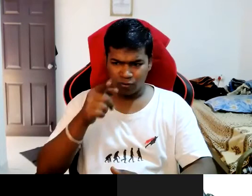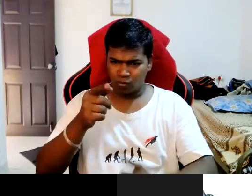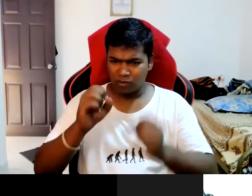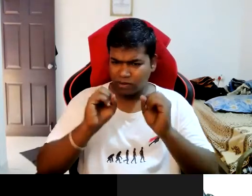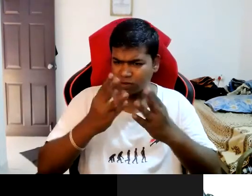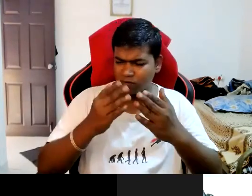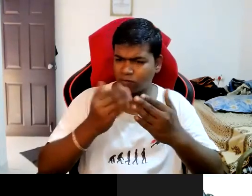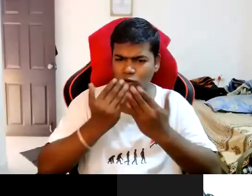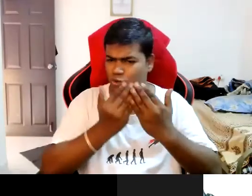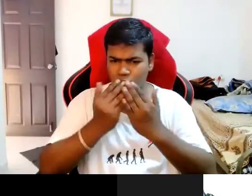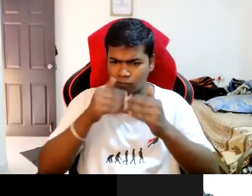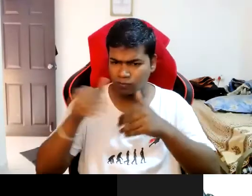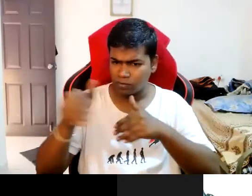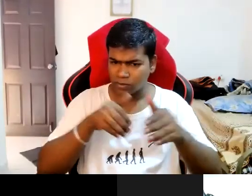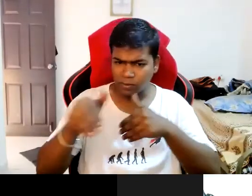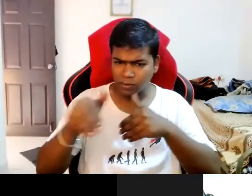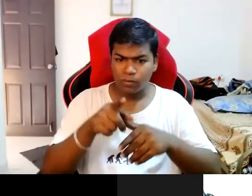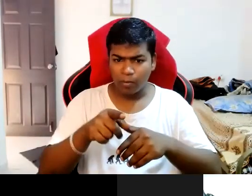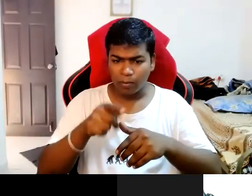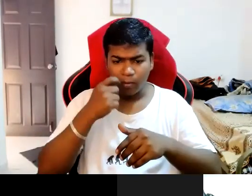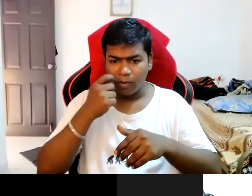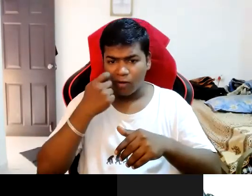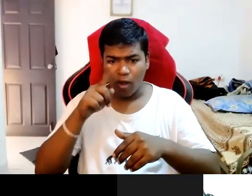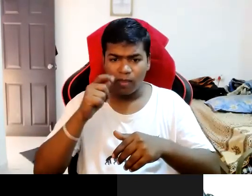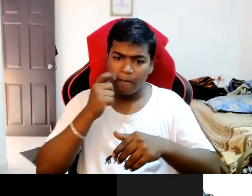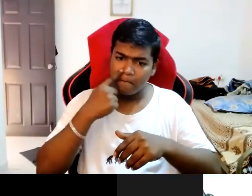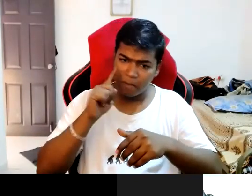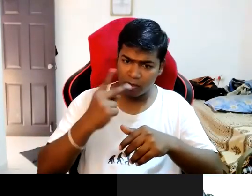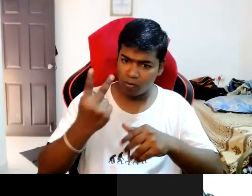did your parents always have to be with you to support you?